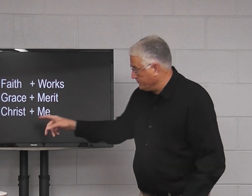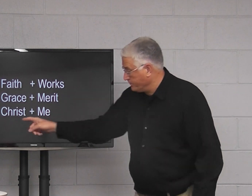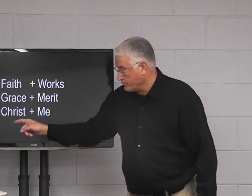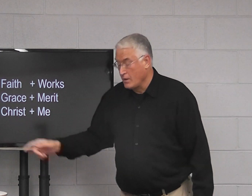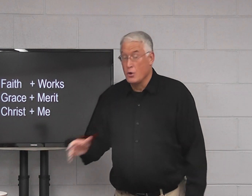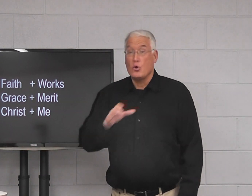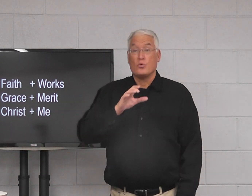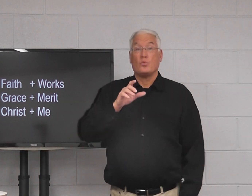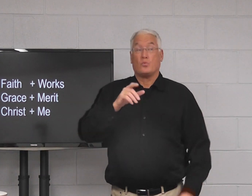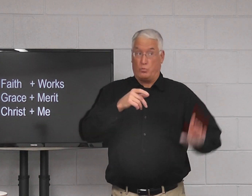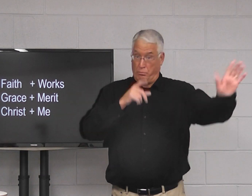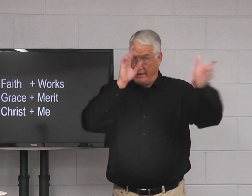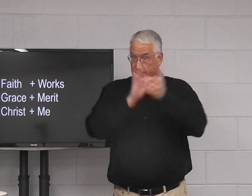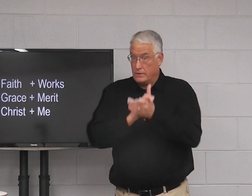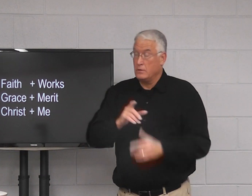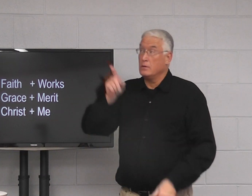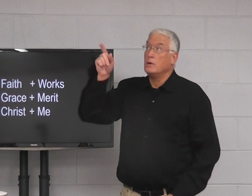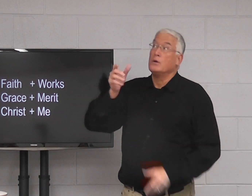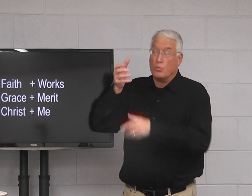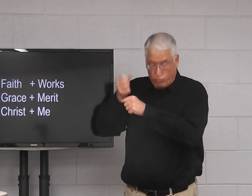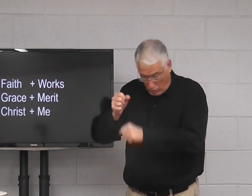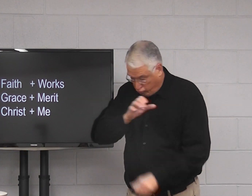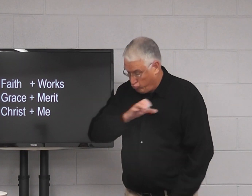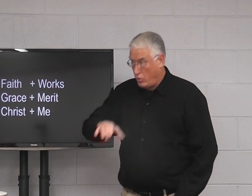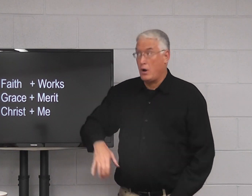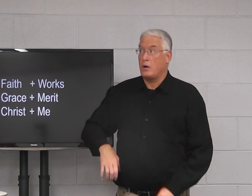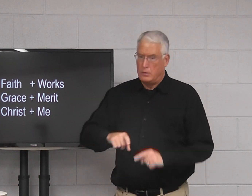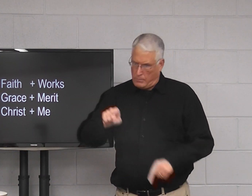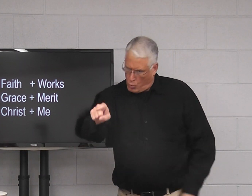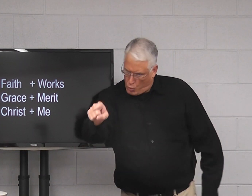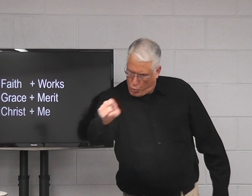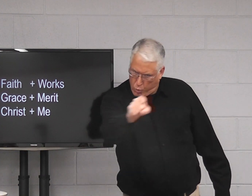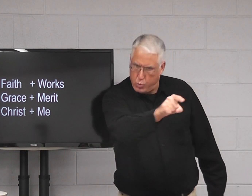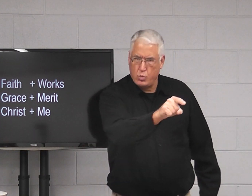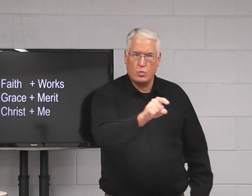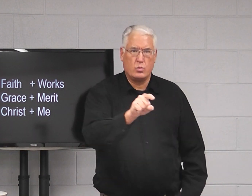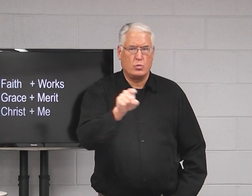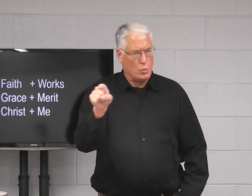So next, it says, we believe that we trust in Jesus Christ.